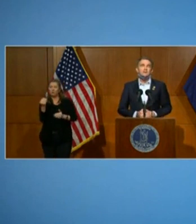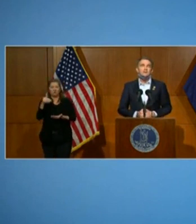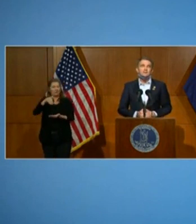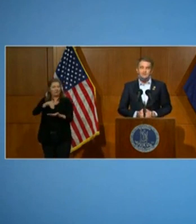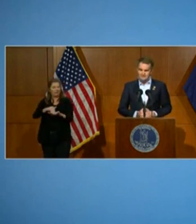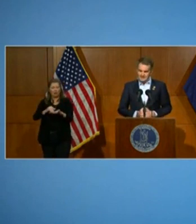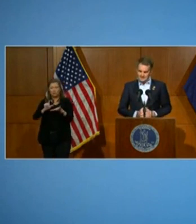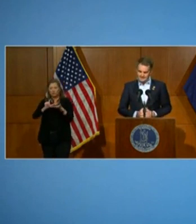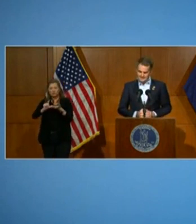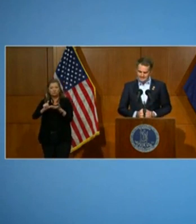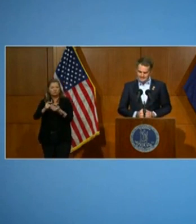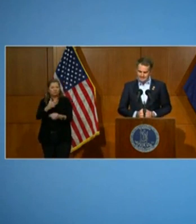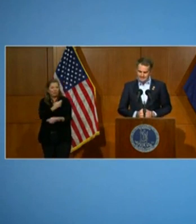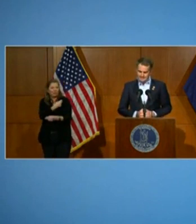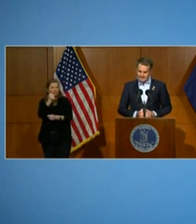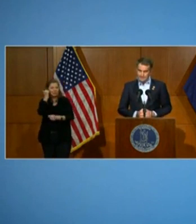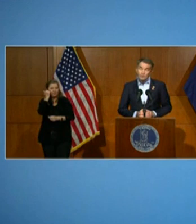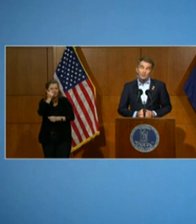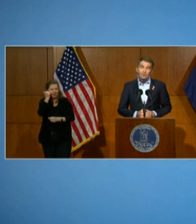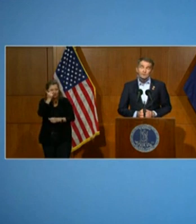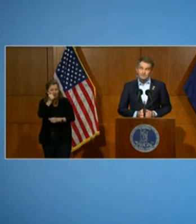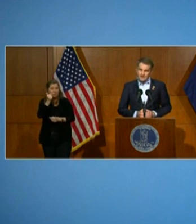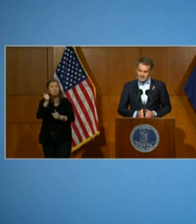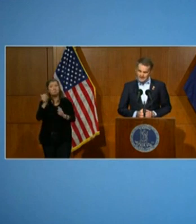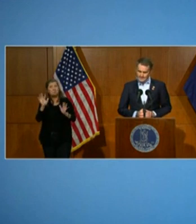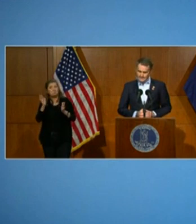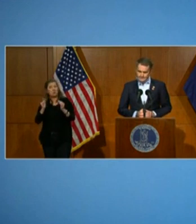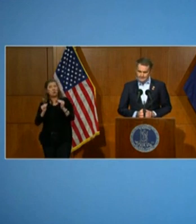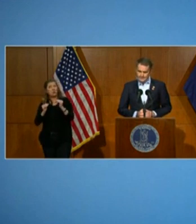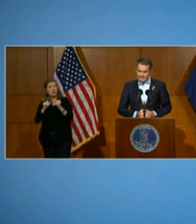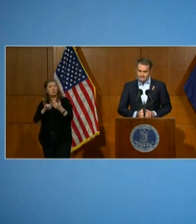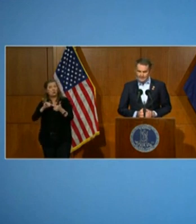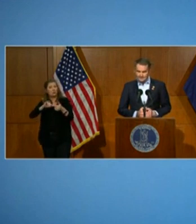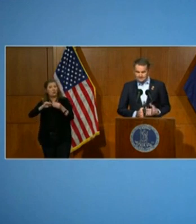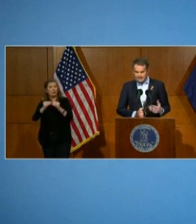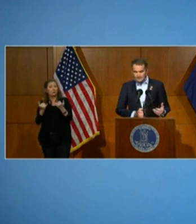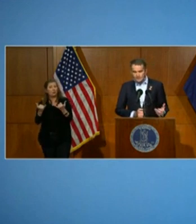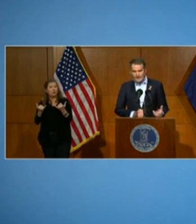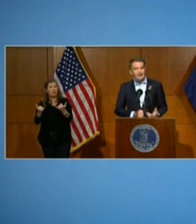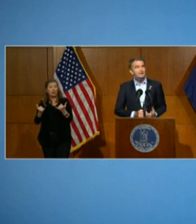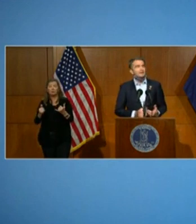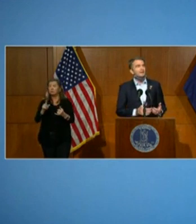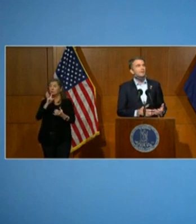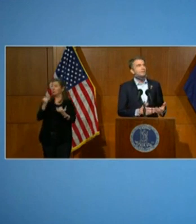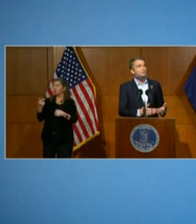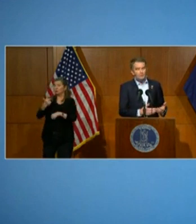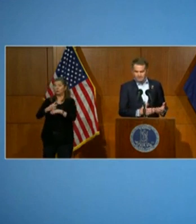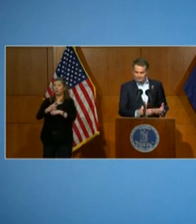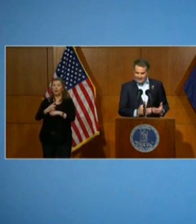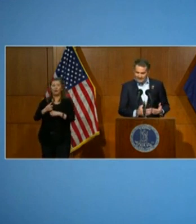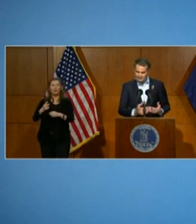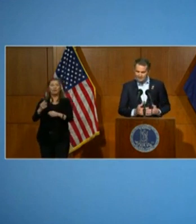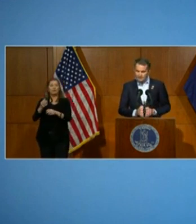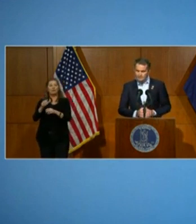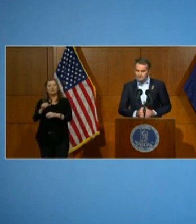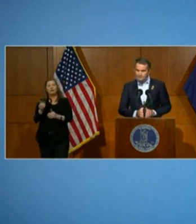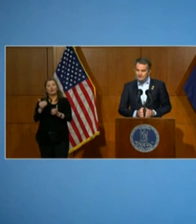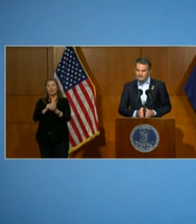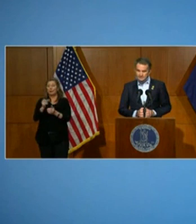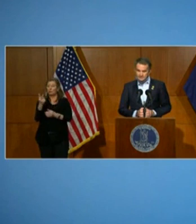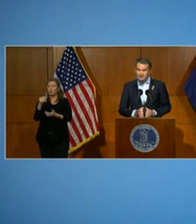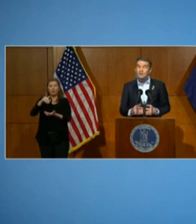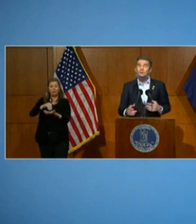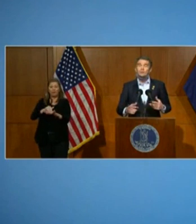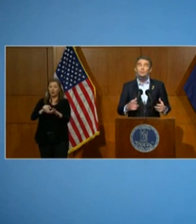doses a day. We're close to that now. In fact, today, we added another 12,000 doses